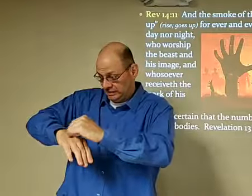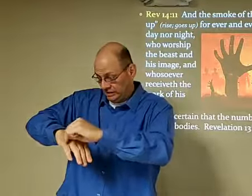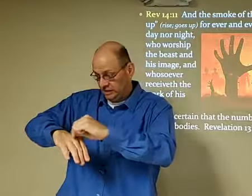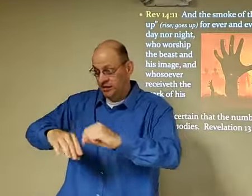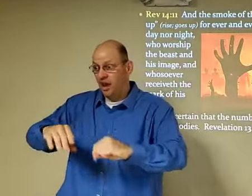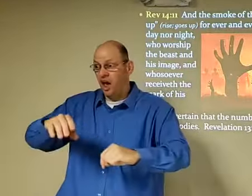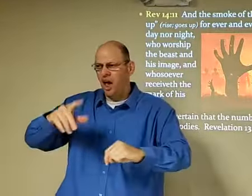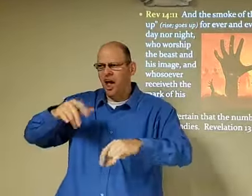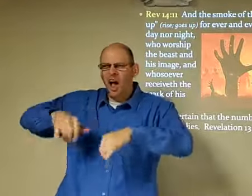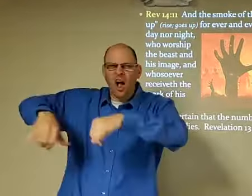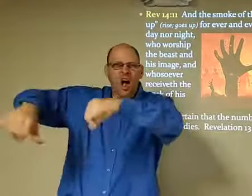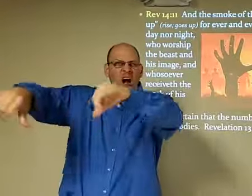is it going to be written on your hand